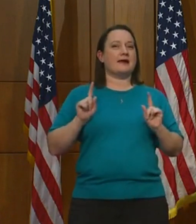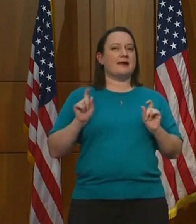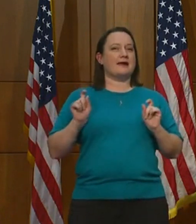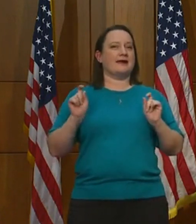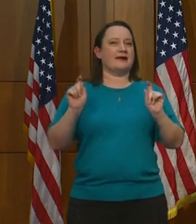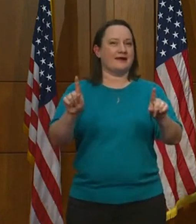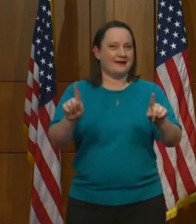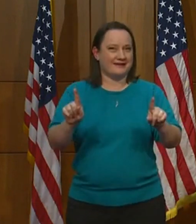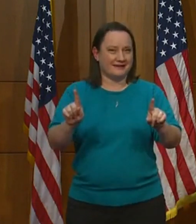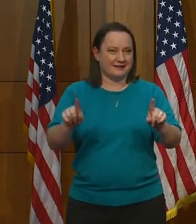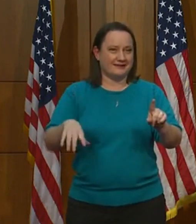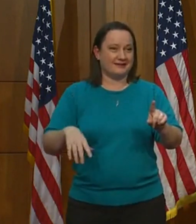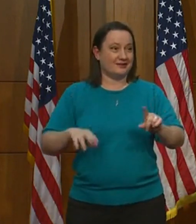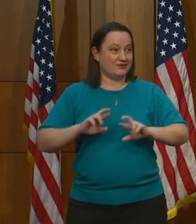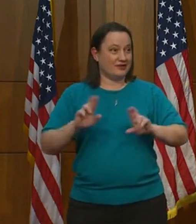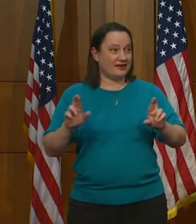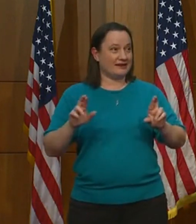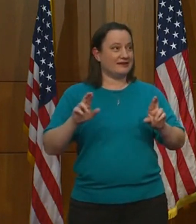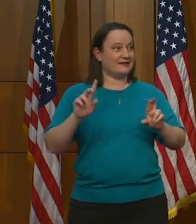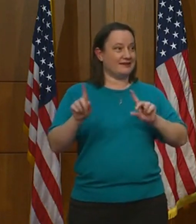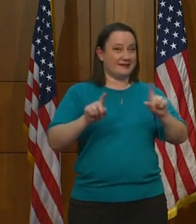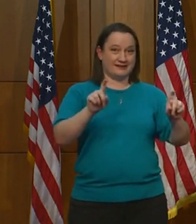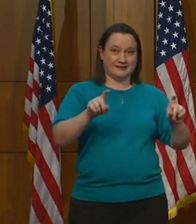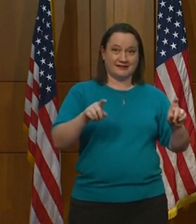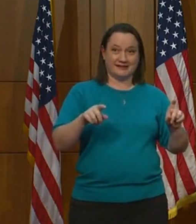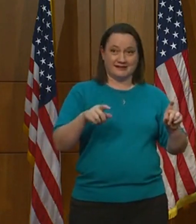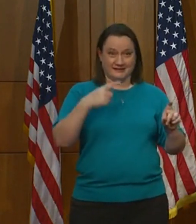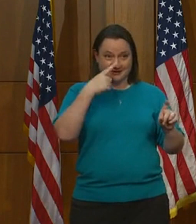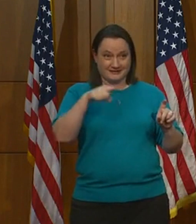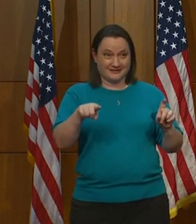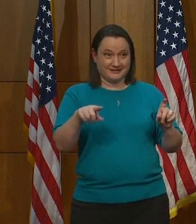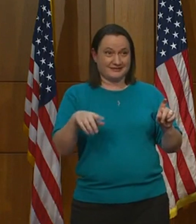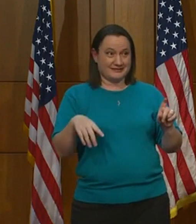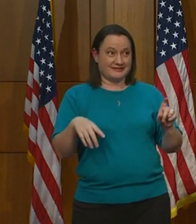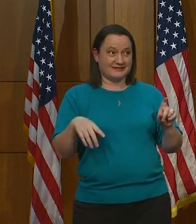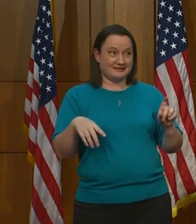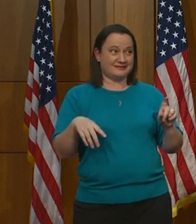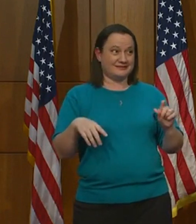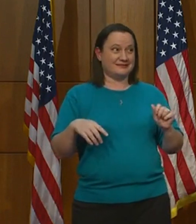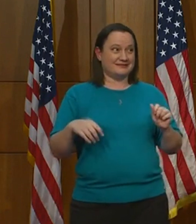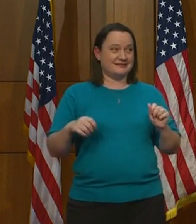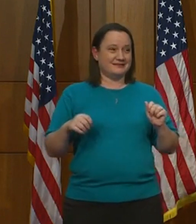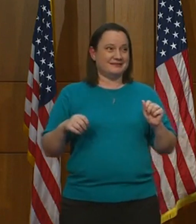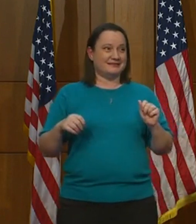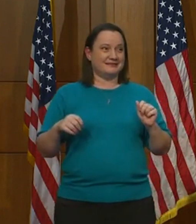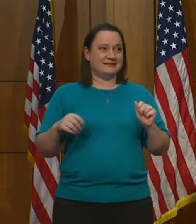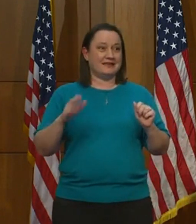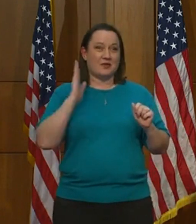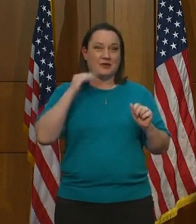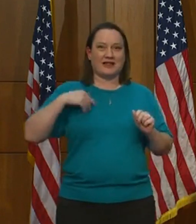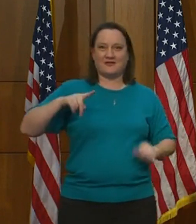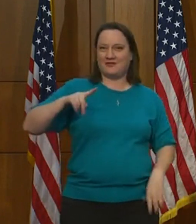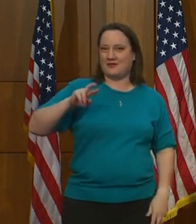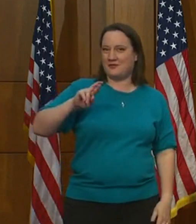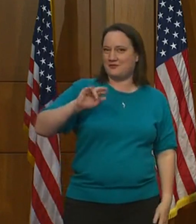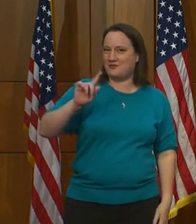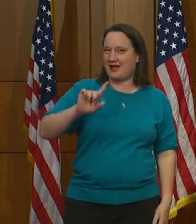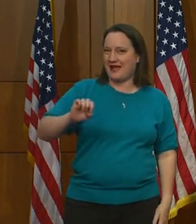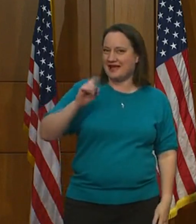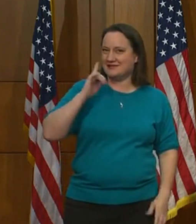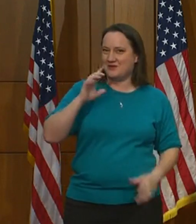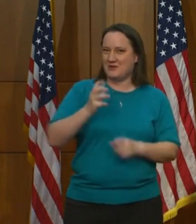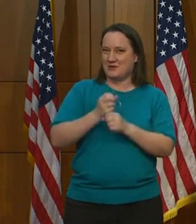ask you all the press some questions. And there will be prizes for the winners.